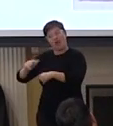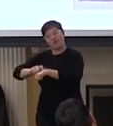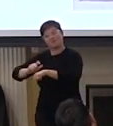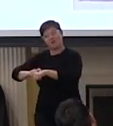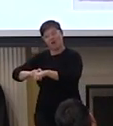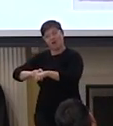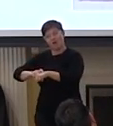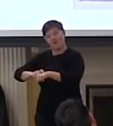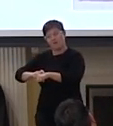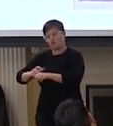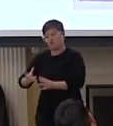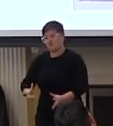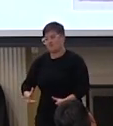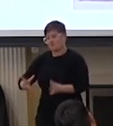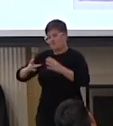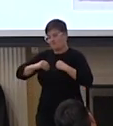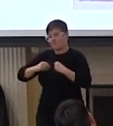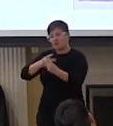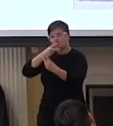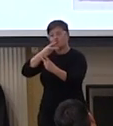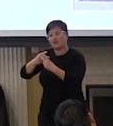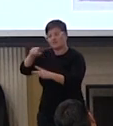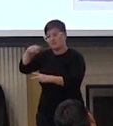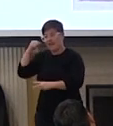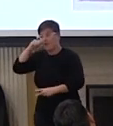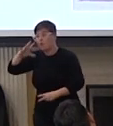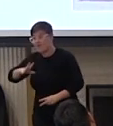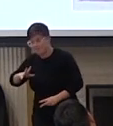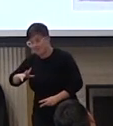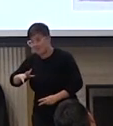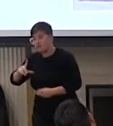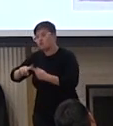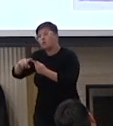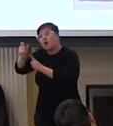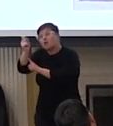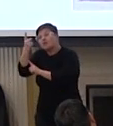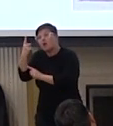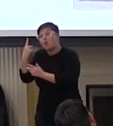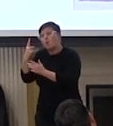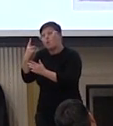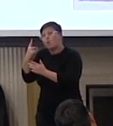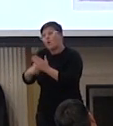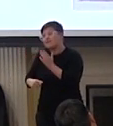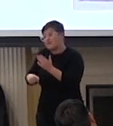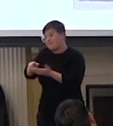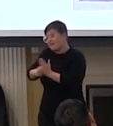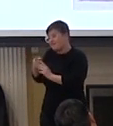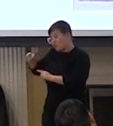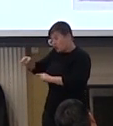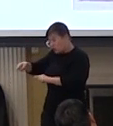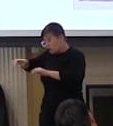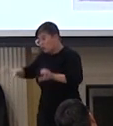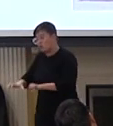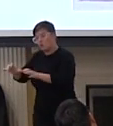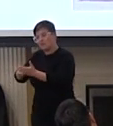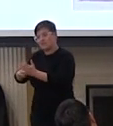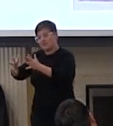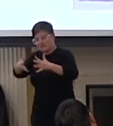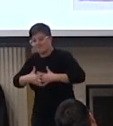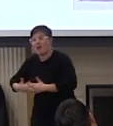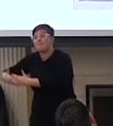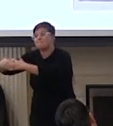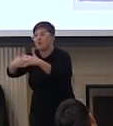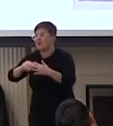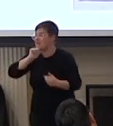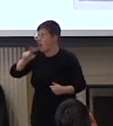others really do take on that hashtag trust black women and understand what it would take for you to do this as a collective body of America